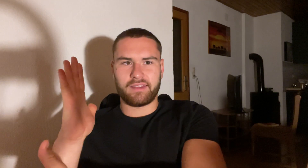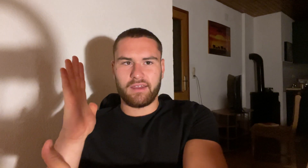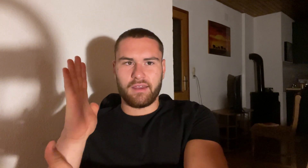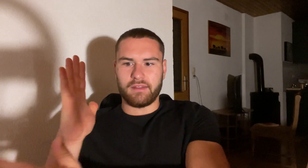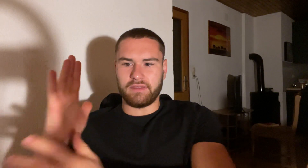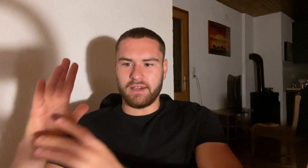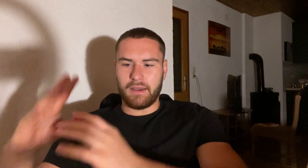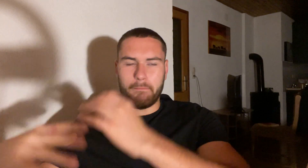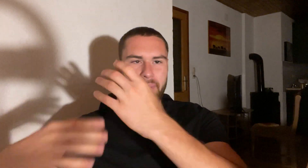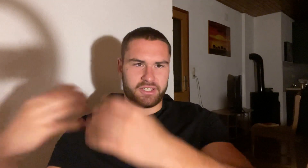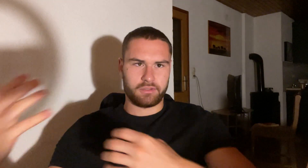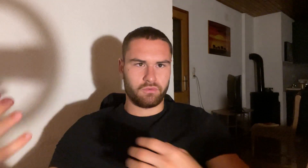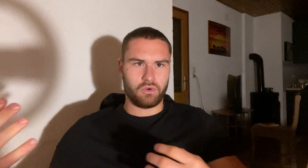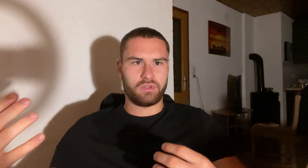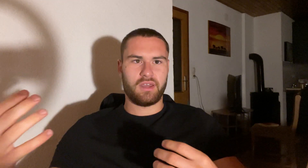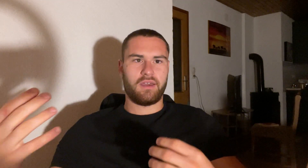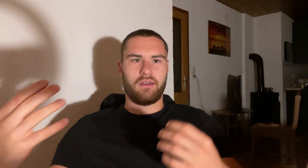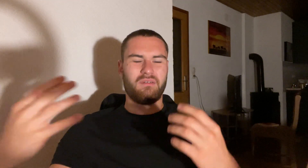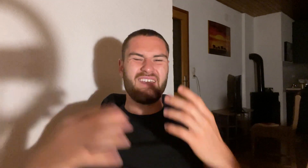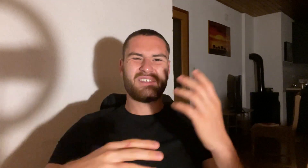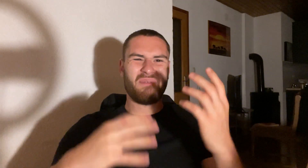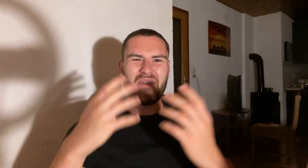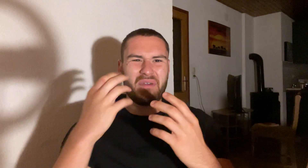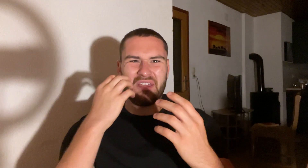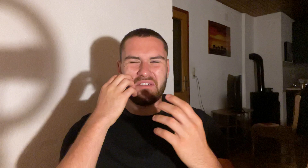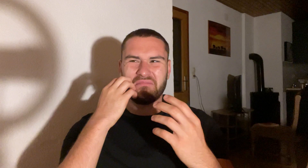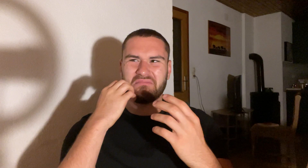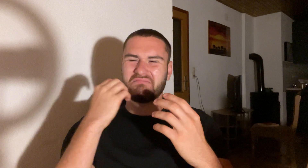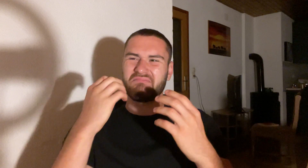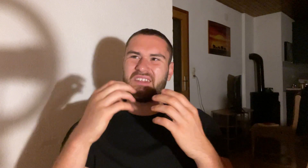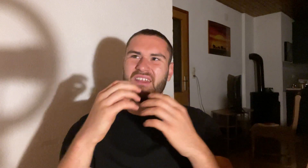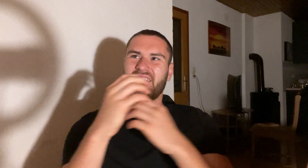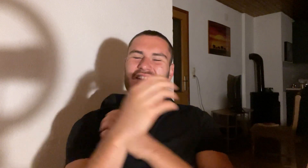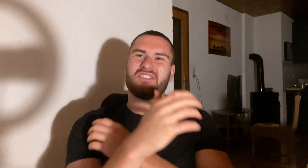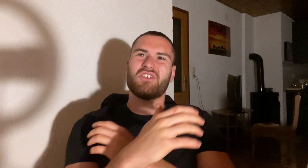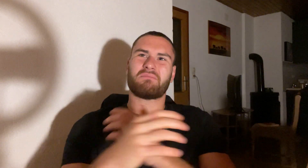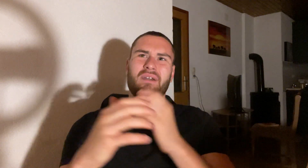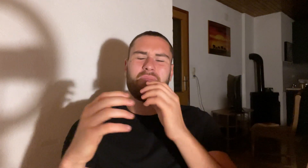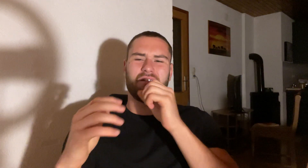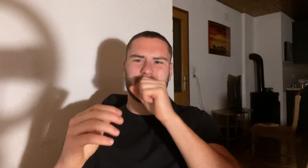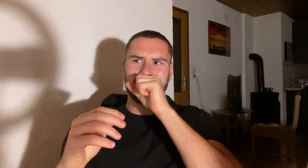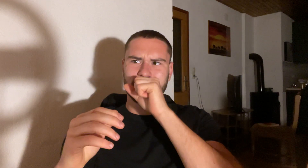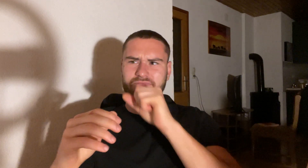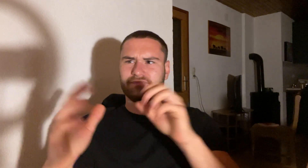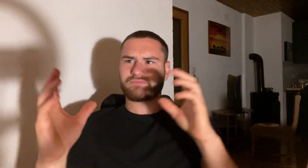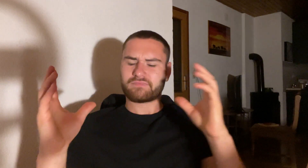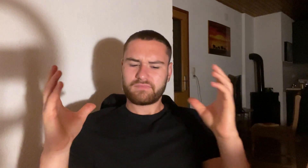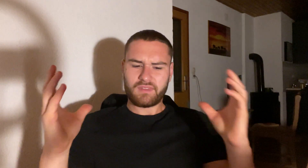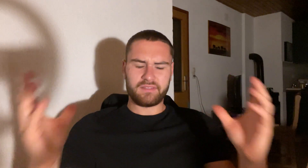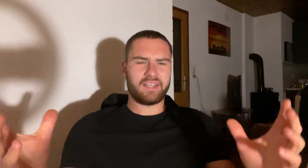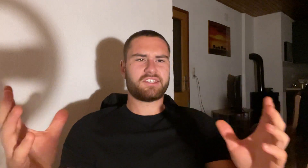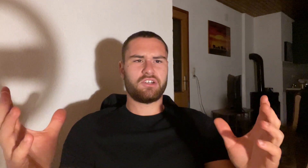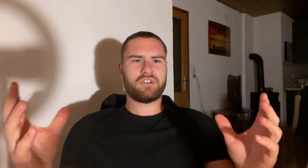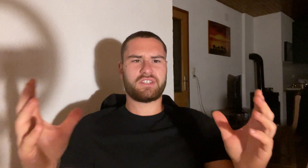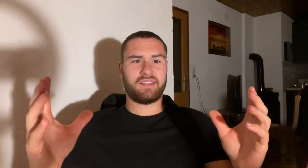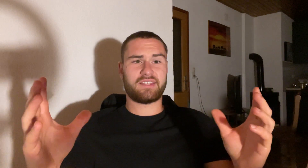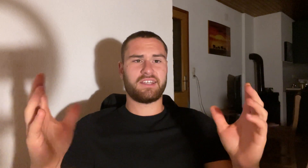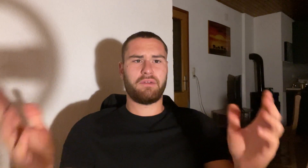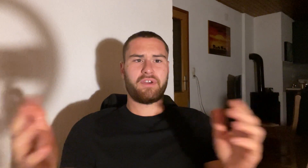the muscle growth it's maybe it's maybe that serious and that significant